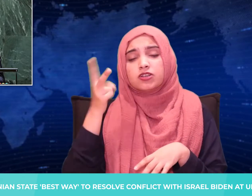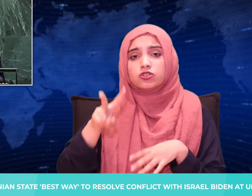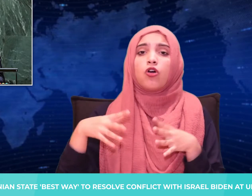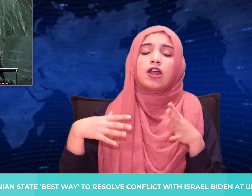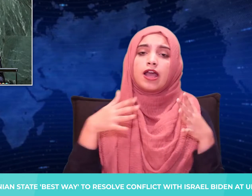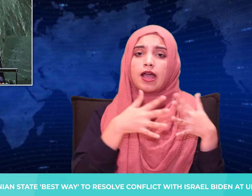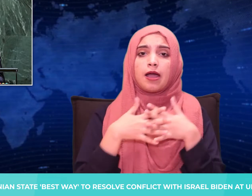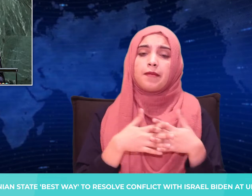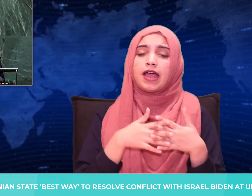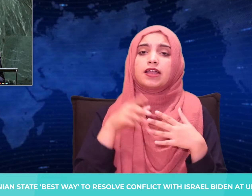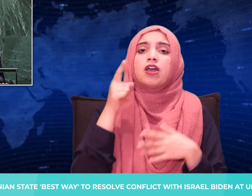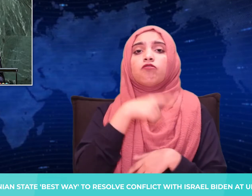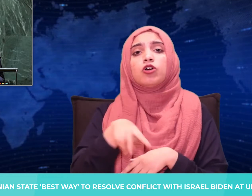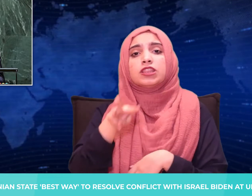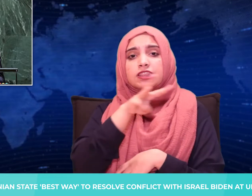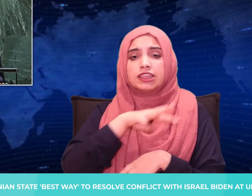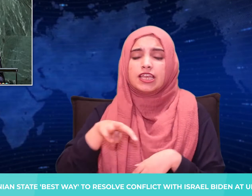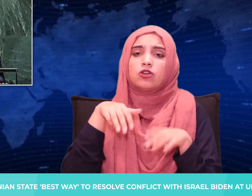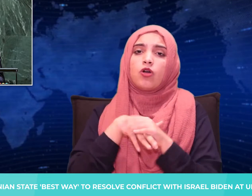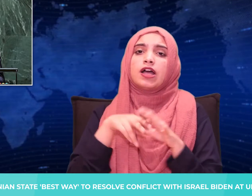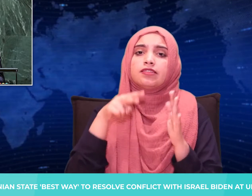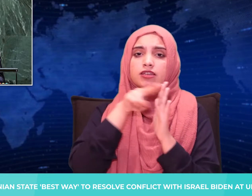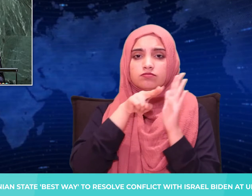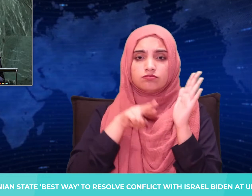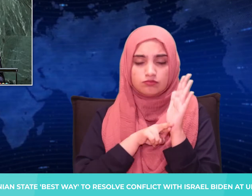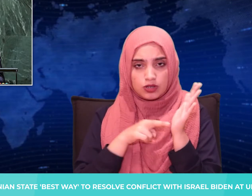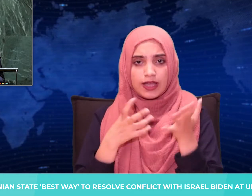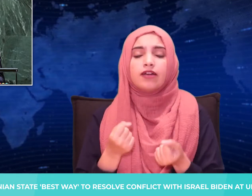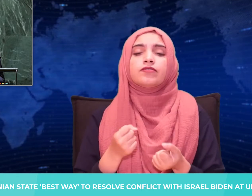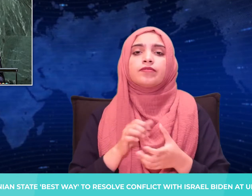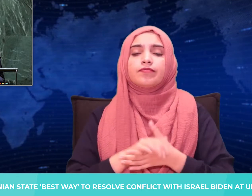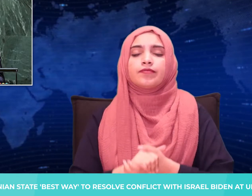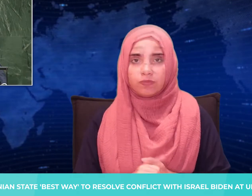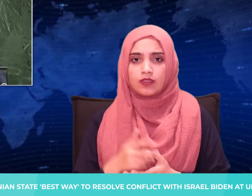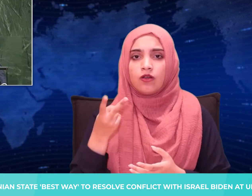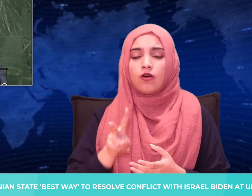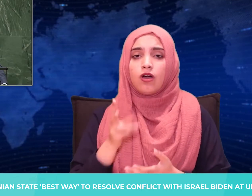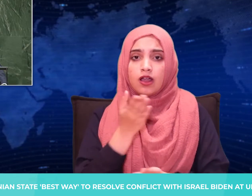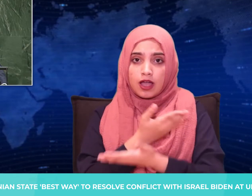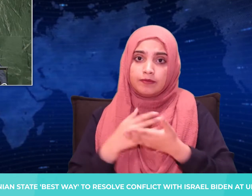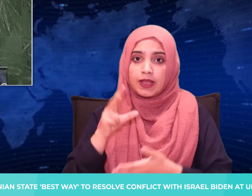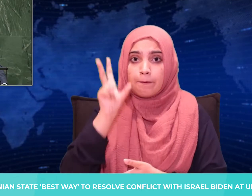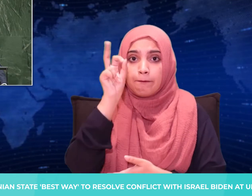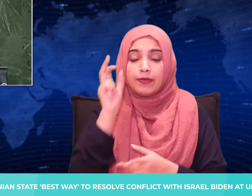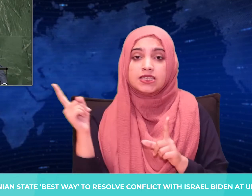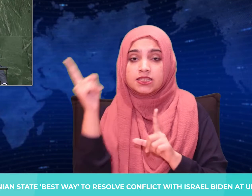Britain that undermined a French submarine deal and left France feeling stabbed in the back.